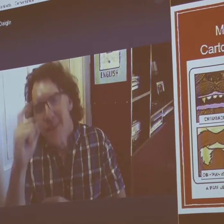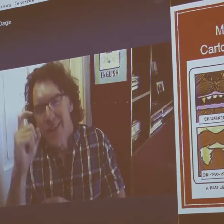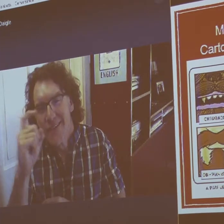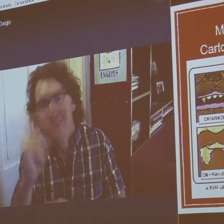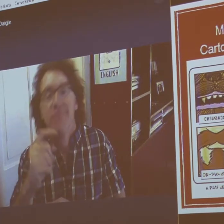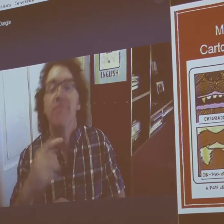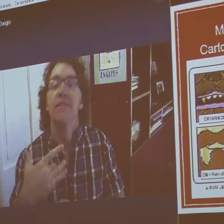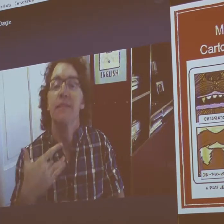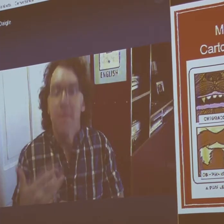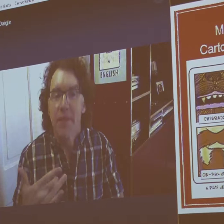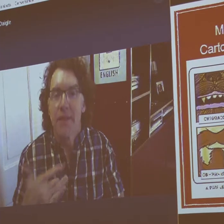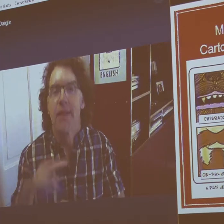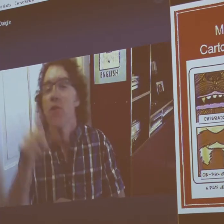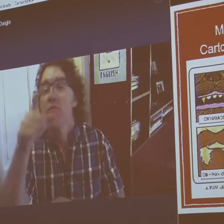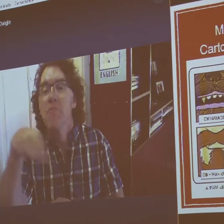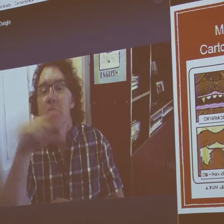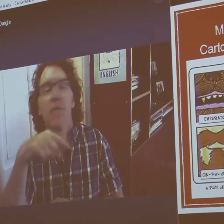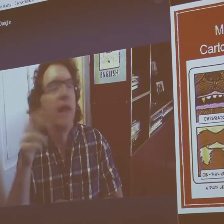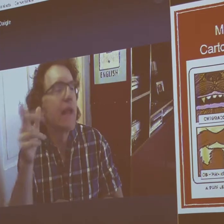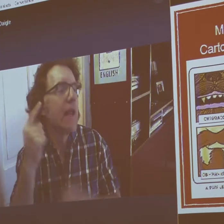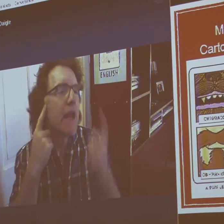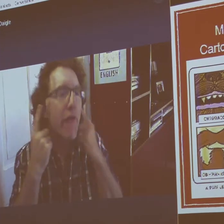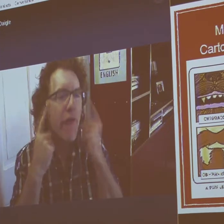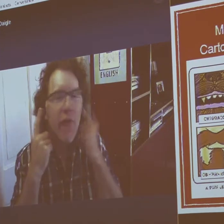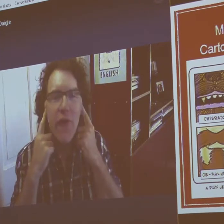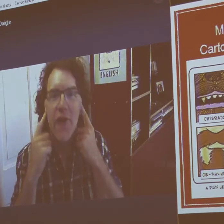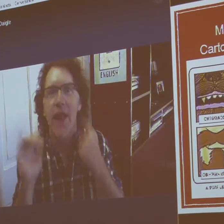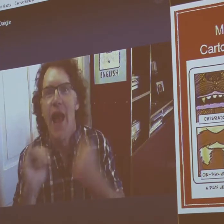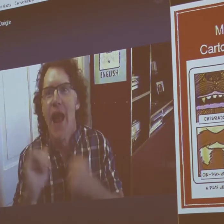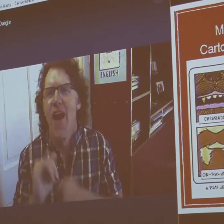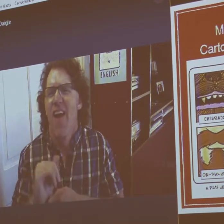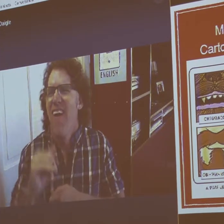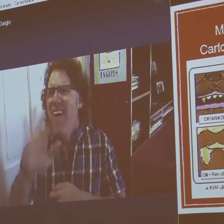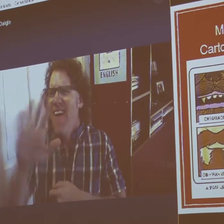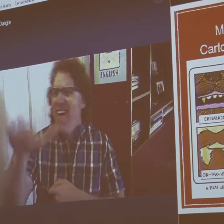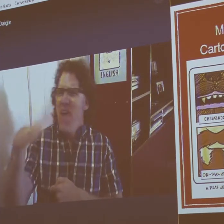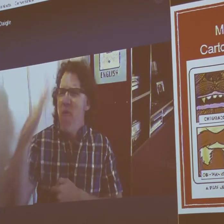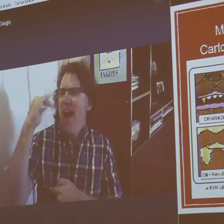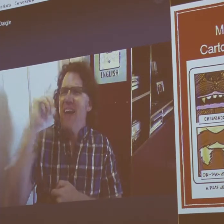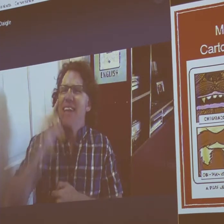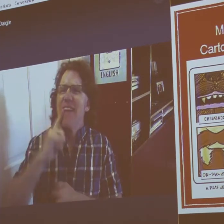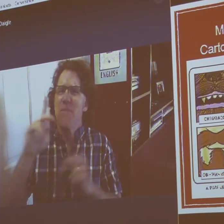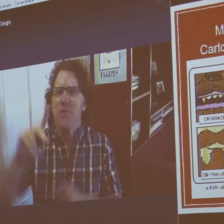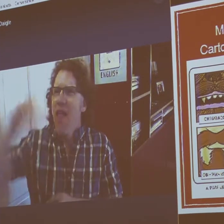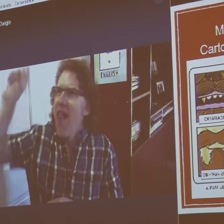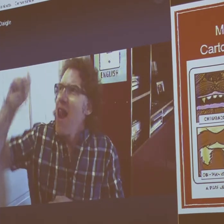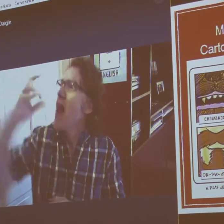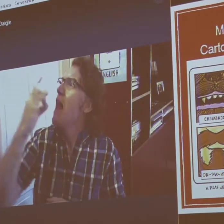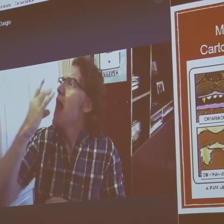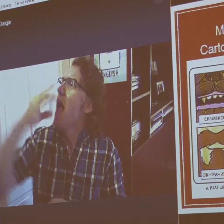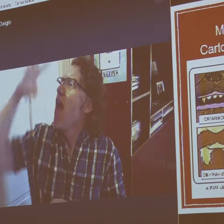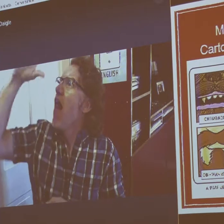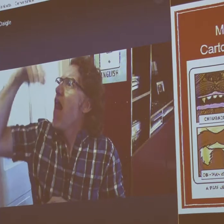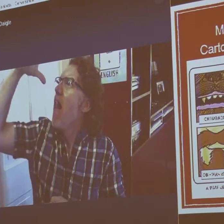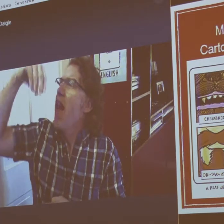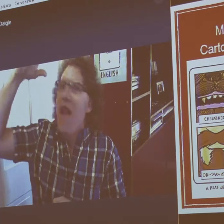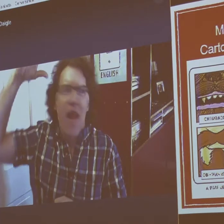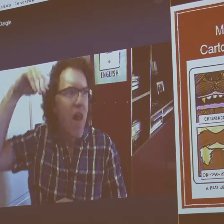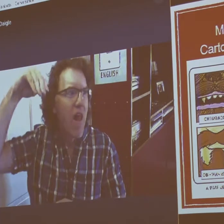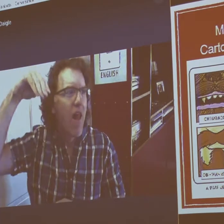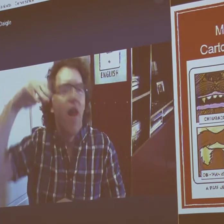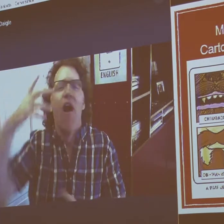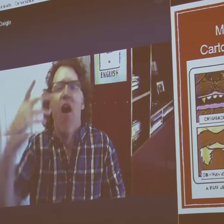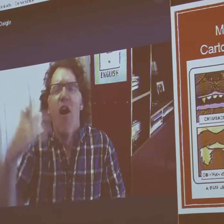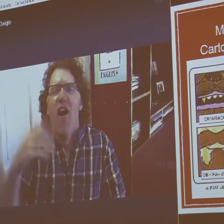And the reason I named it that is because many people will say,